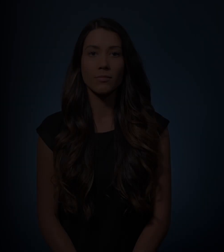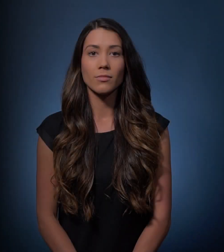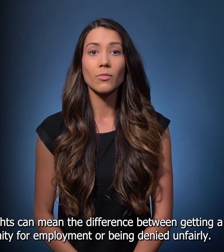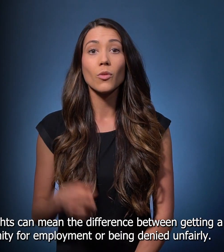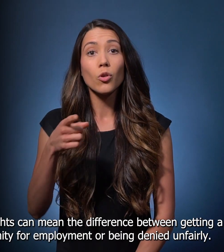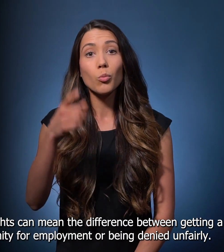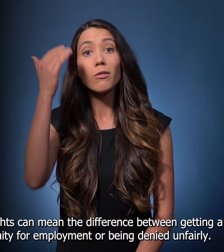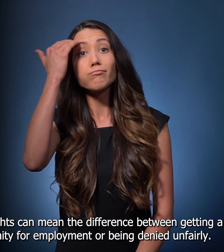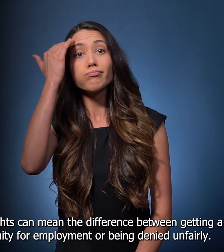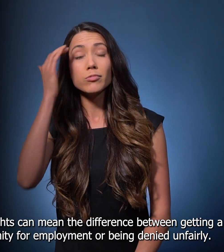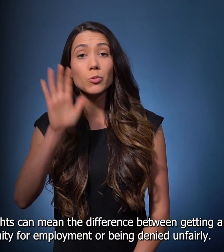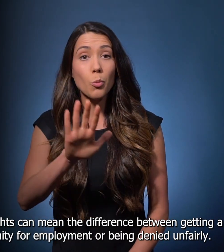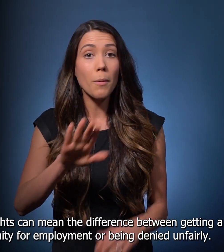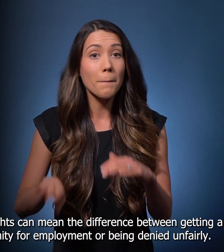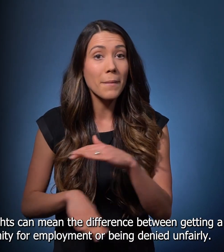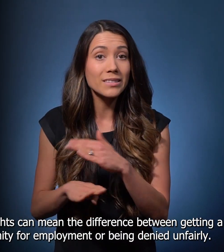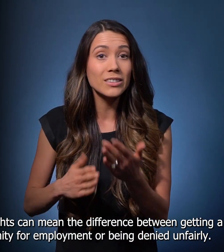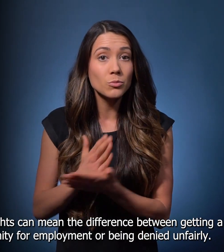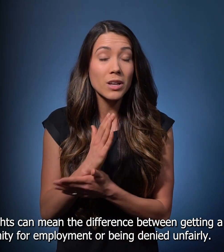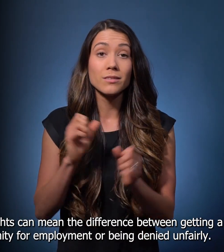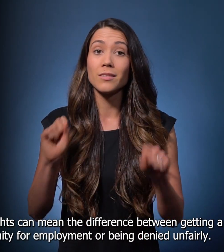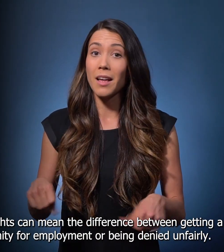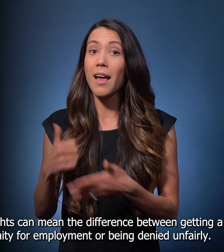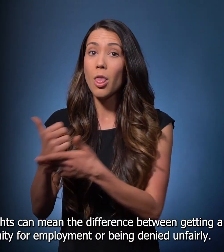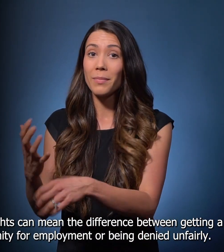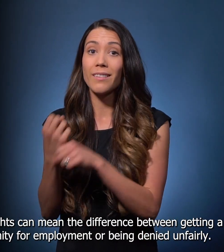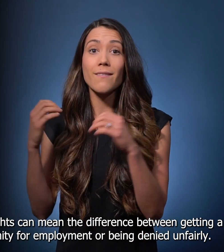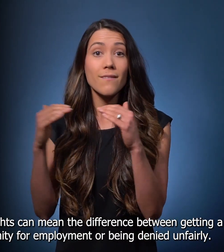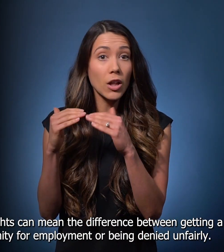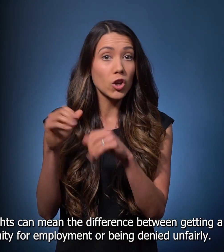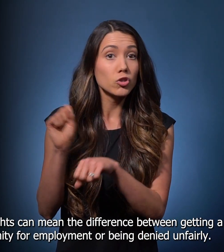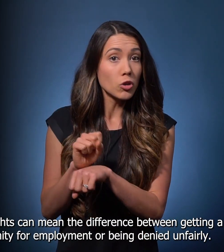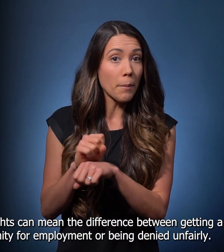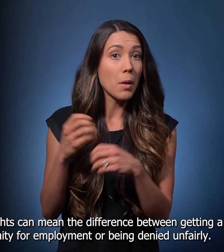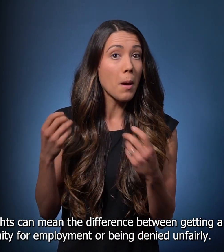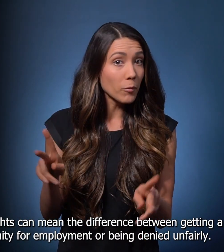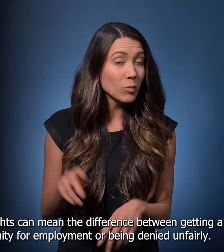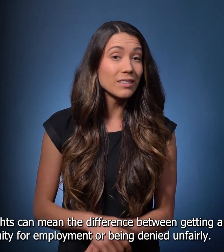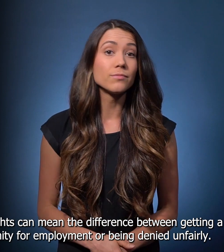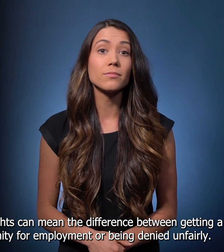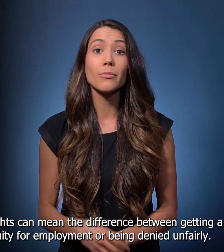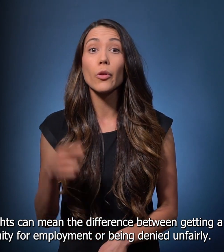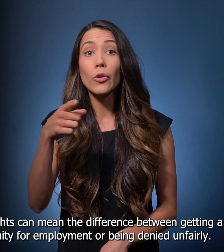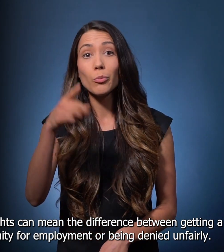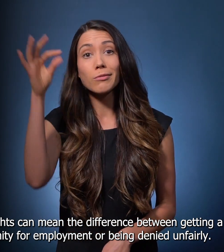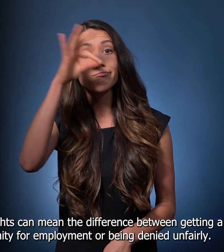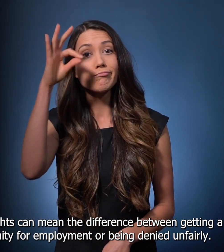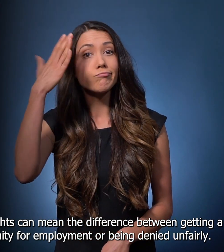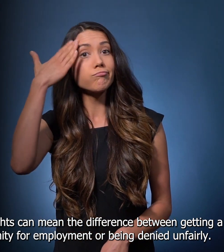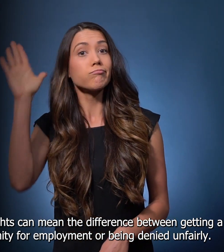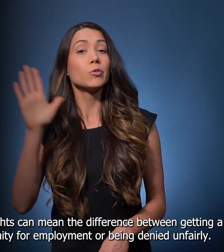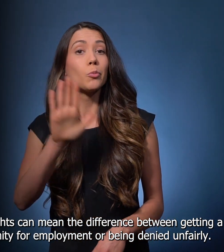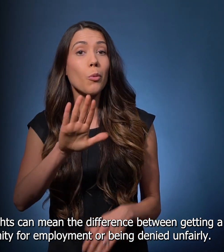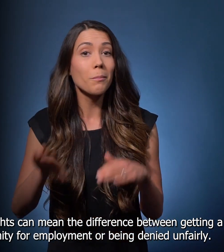These basic rights can mean the difference between getting a fair opportunity for employment or being denied unfairly.